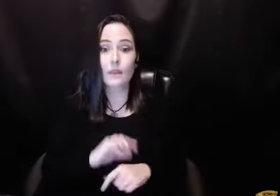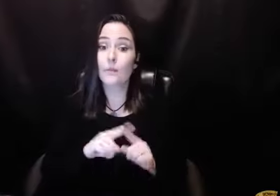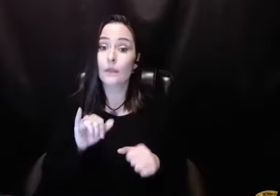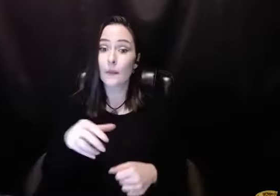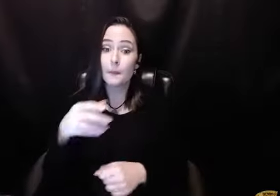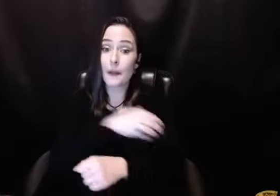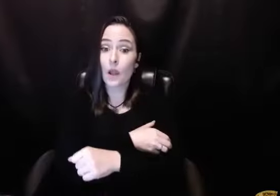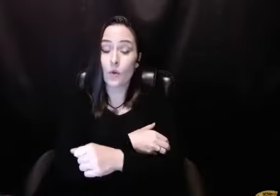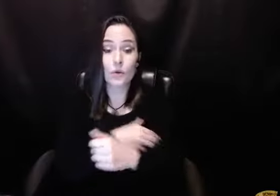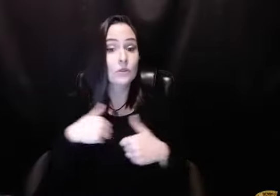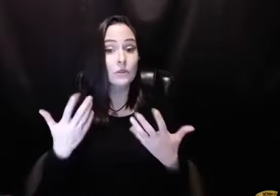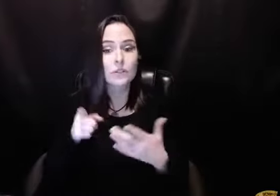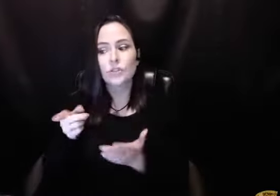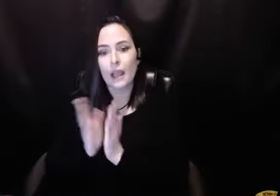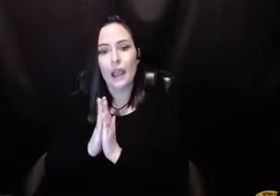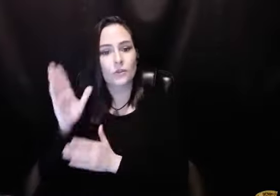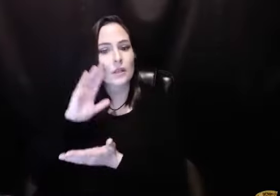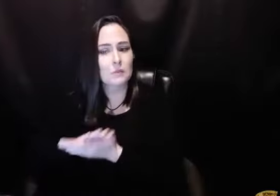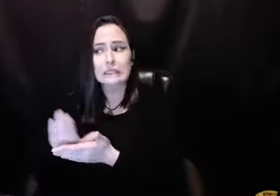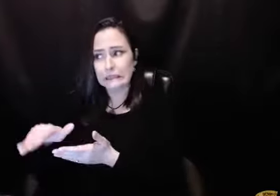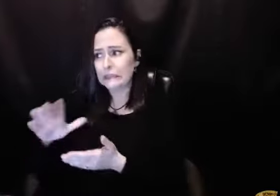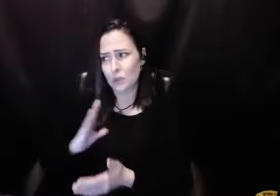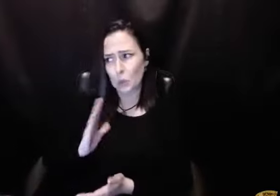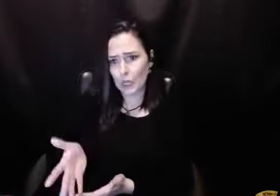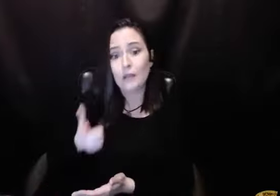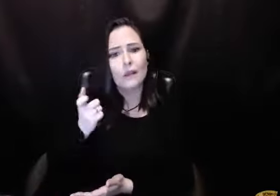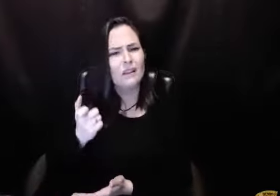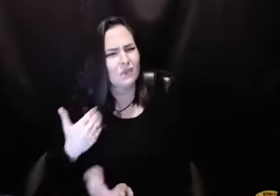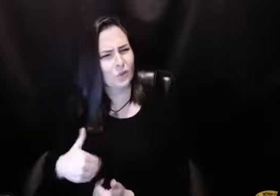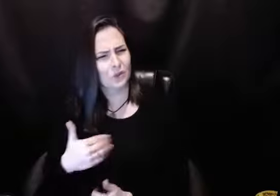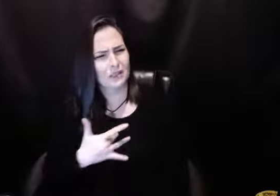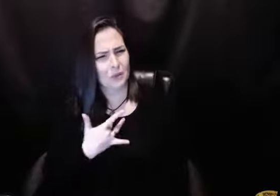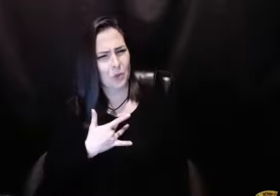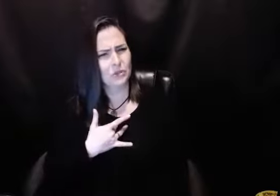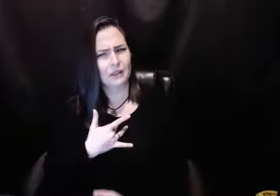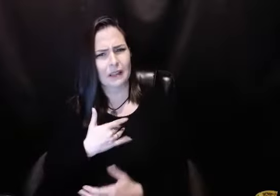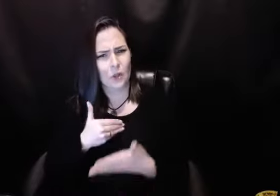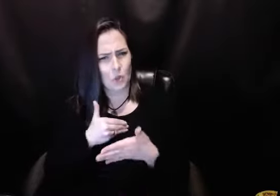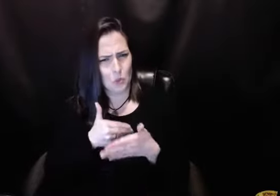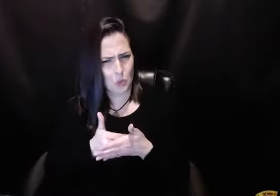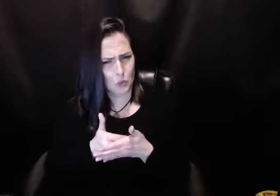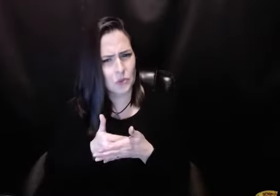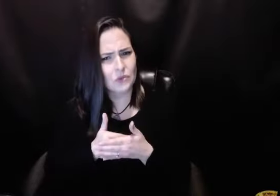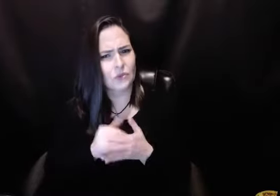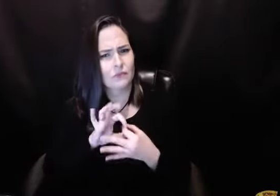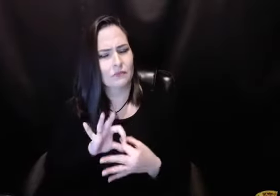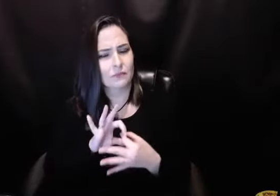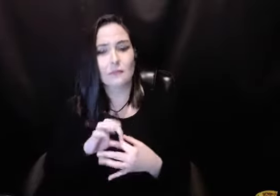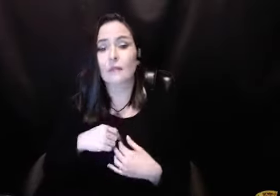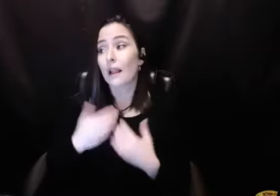of Al-Anon. But I think that the power of what she did was ask her husband if that was okay. Because this is an emotionally